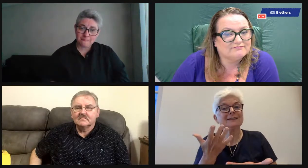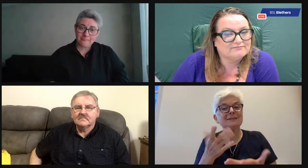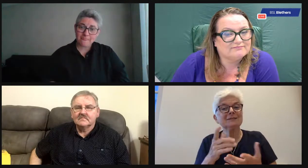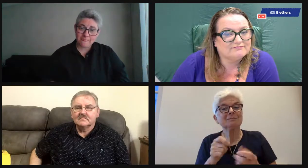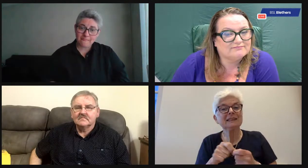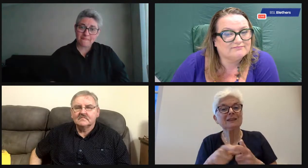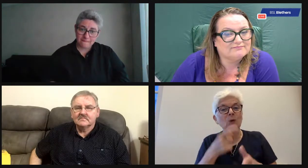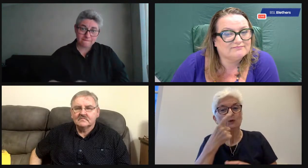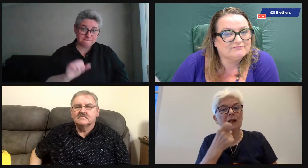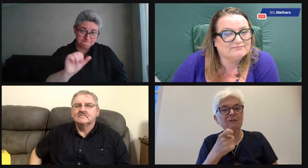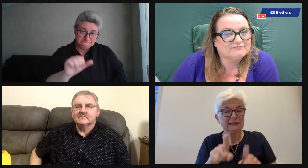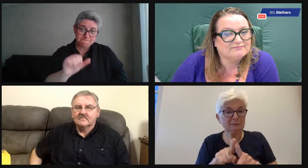charity.